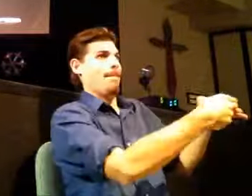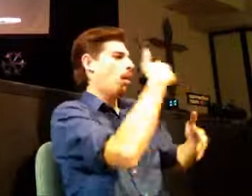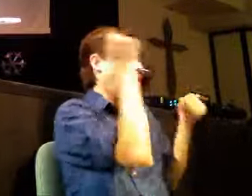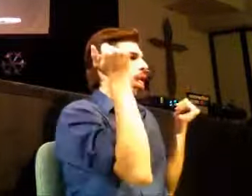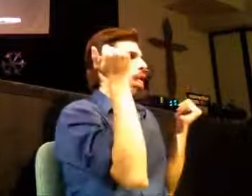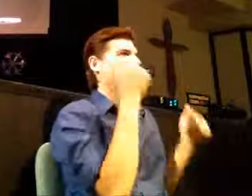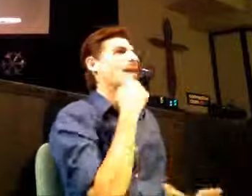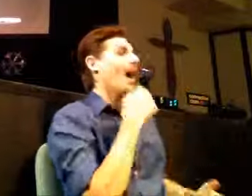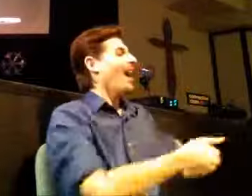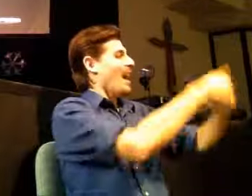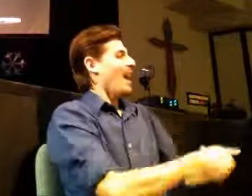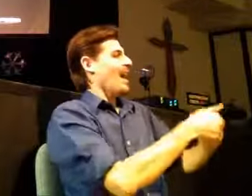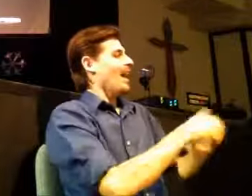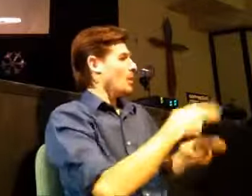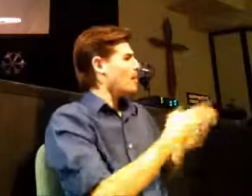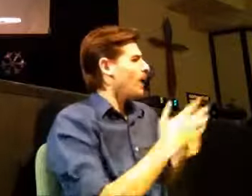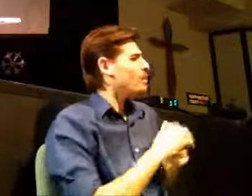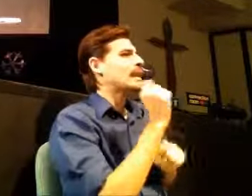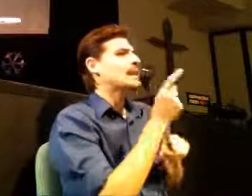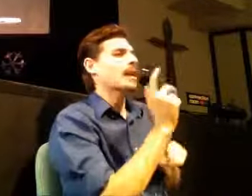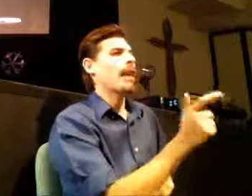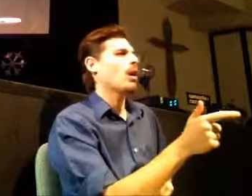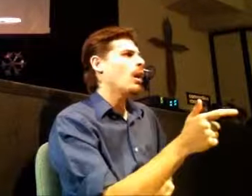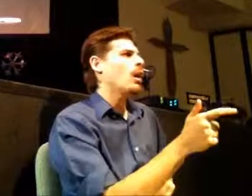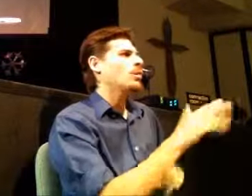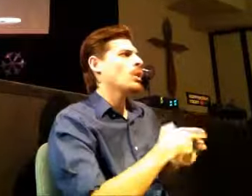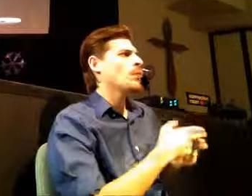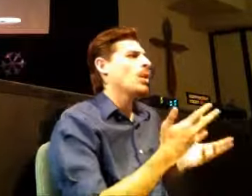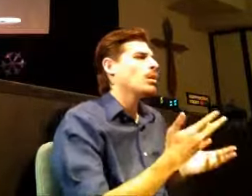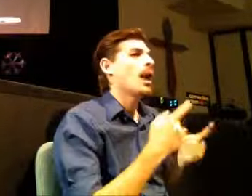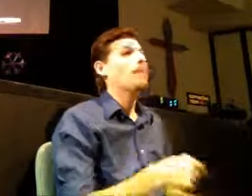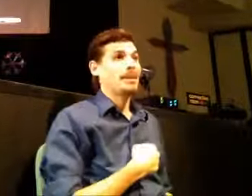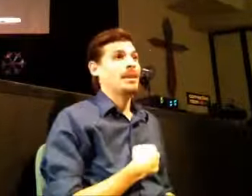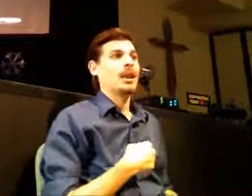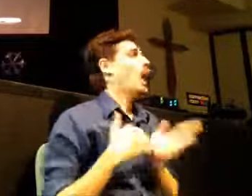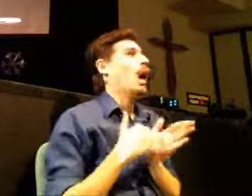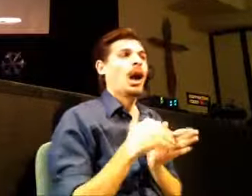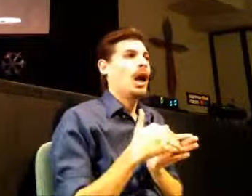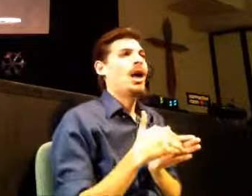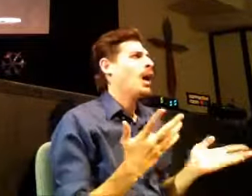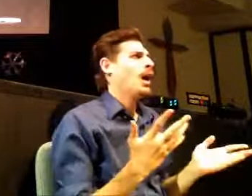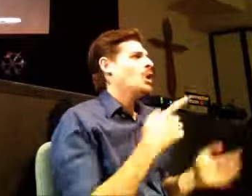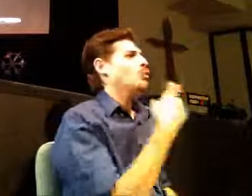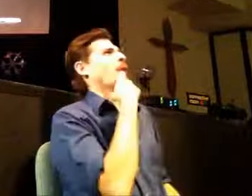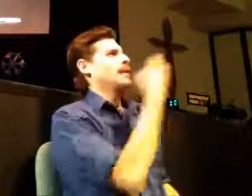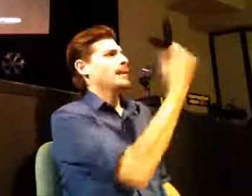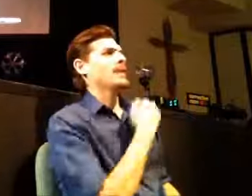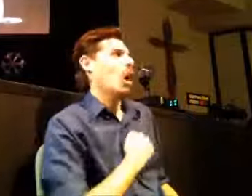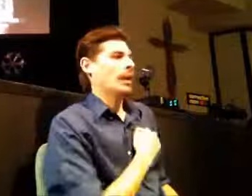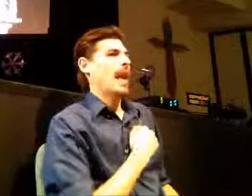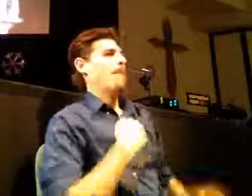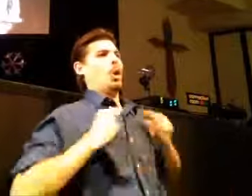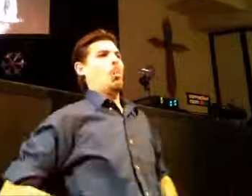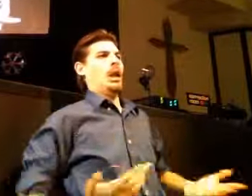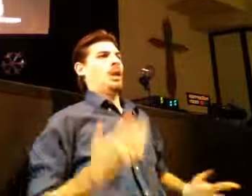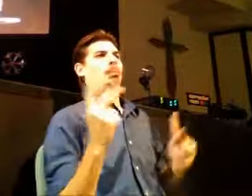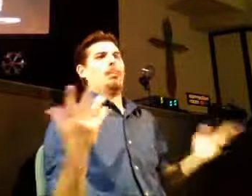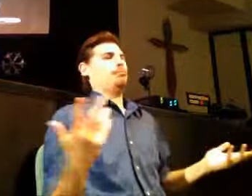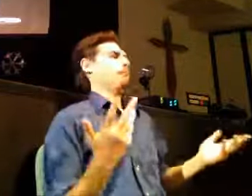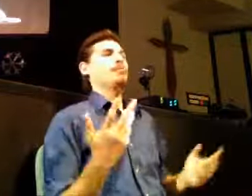seconds earlier and they told you your name this happens to all time someone tells me their name 10 seconds later I'm like ah it's not a stupid thing and they just told me how did that happen well because I'm human or what about how many of you have forgotten your birthday or